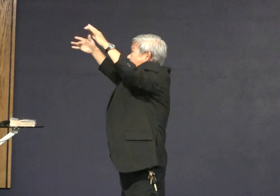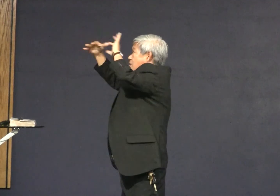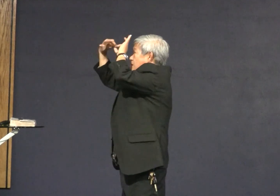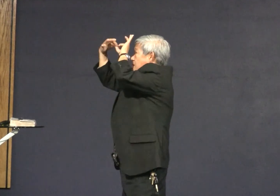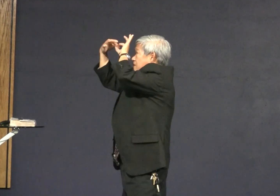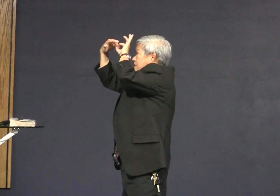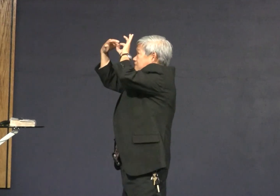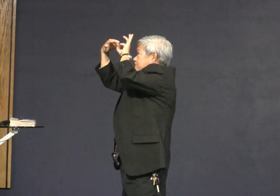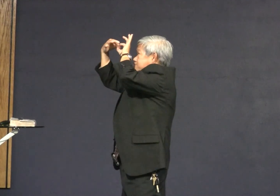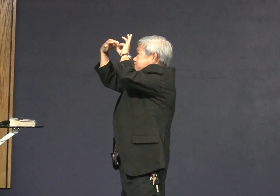incorruptible God